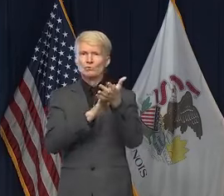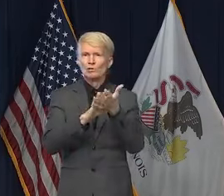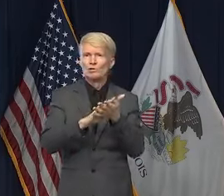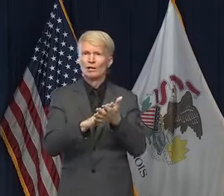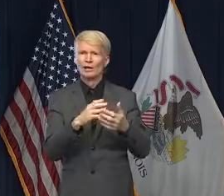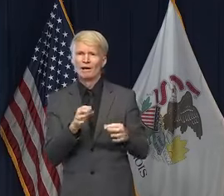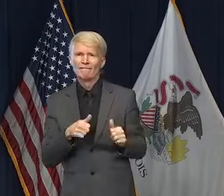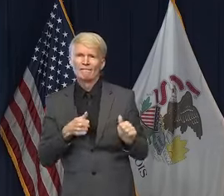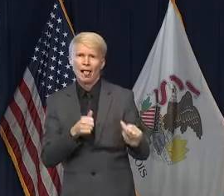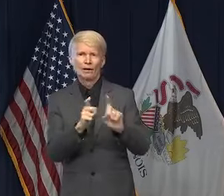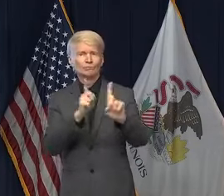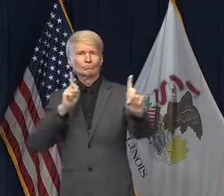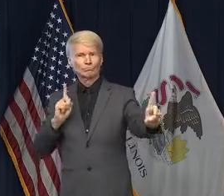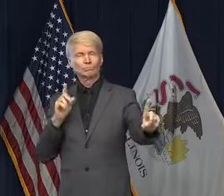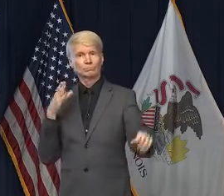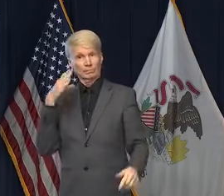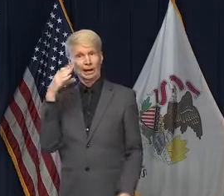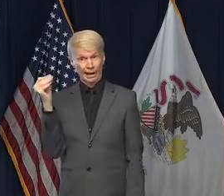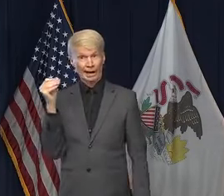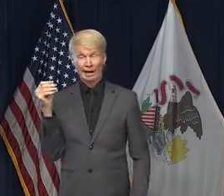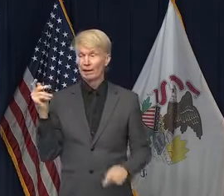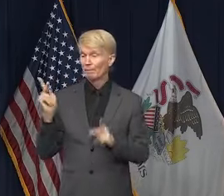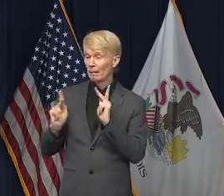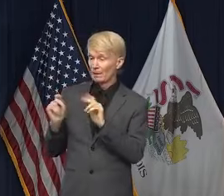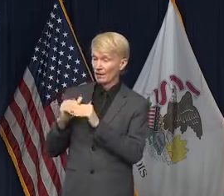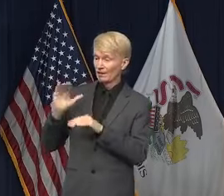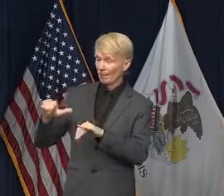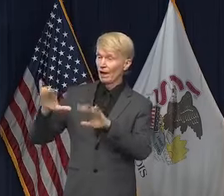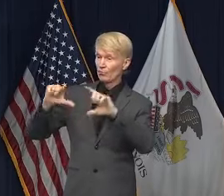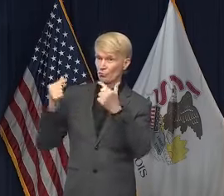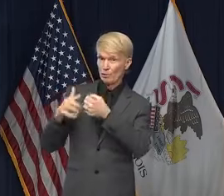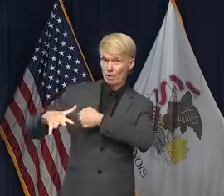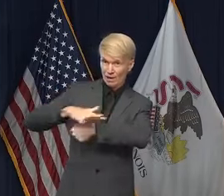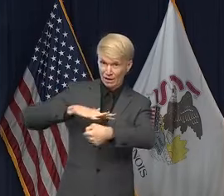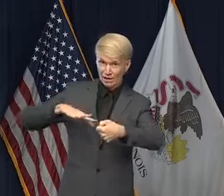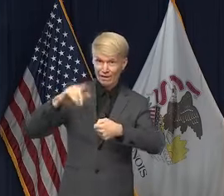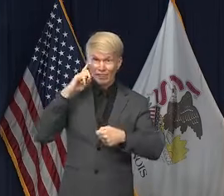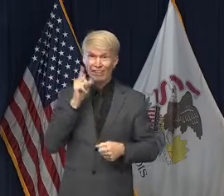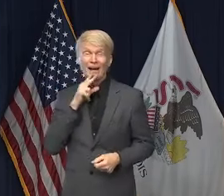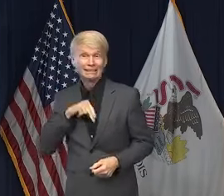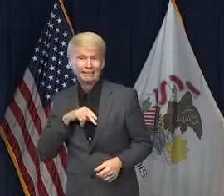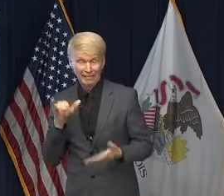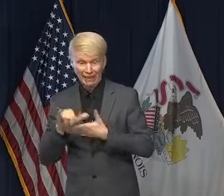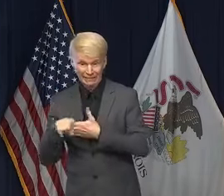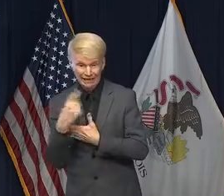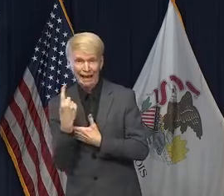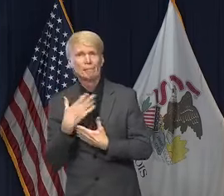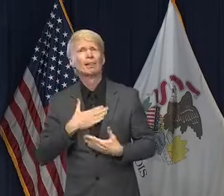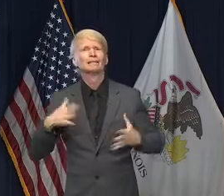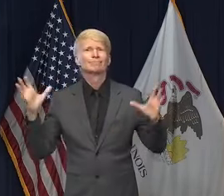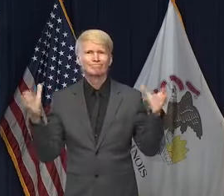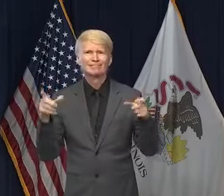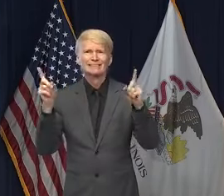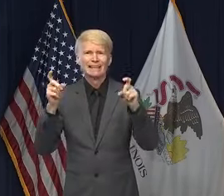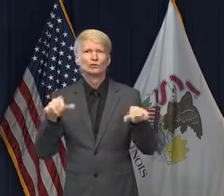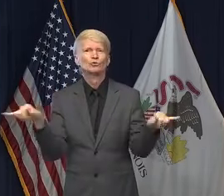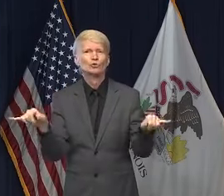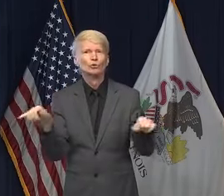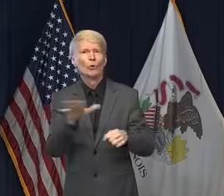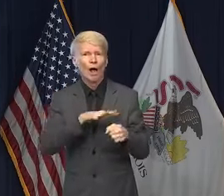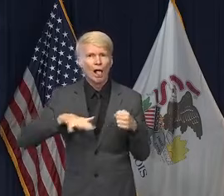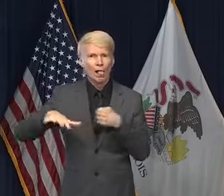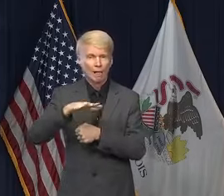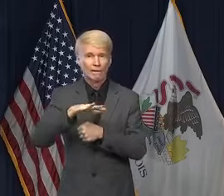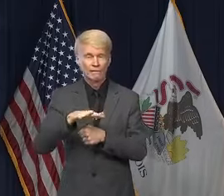you were with to be tested as well. In the last 24 hours, over 67,000 tests have been reported